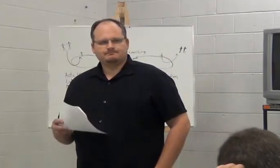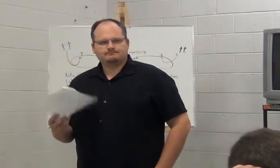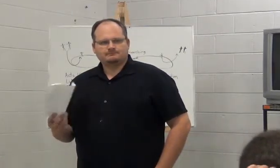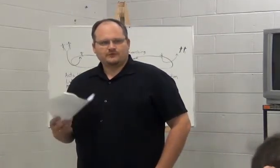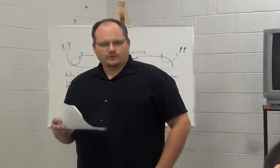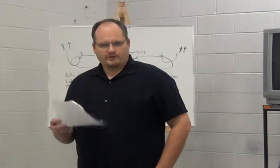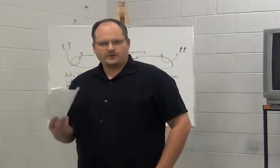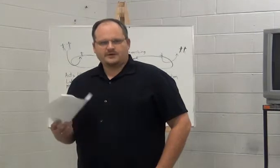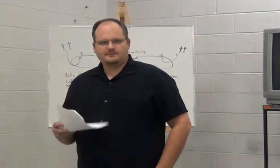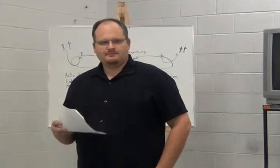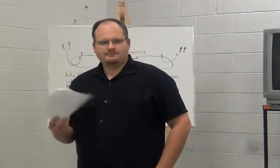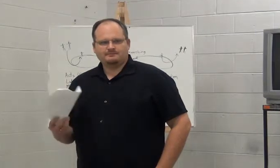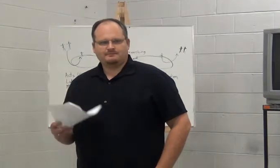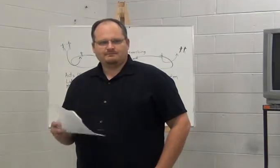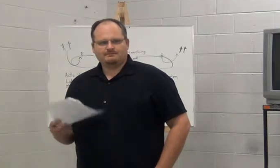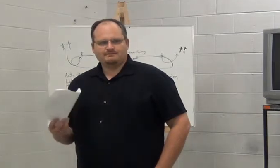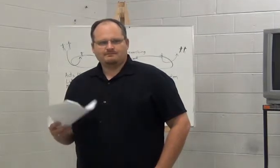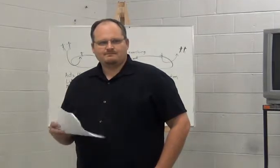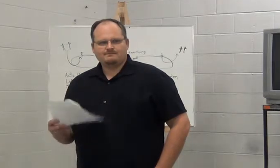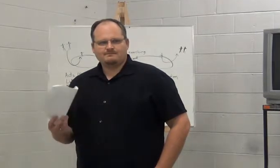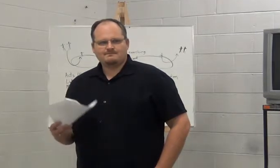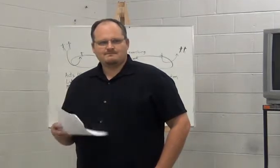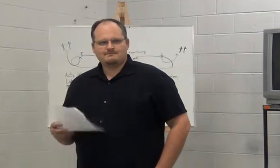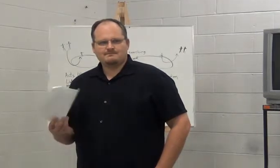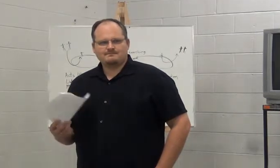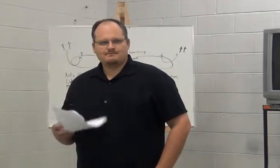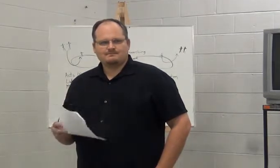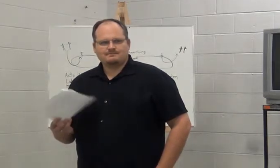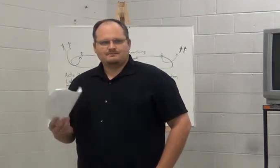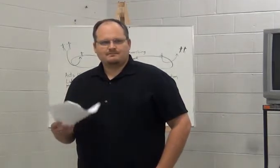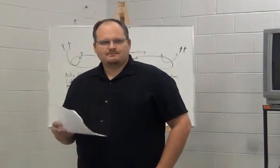For everybody? Or were some of them requests?